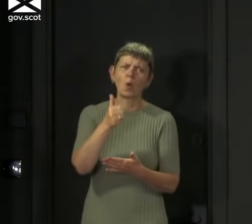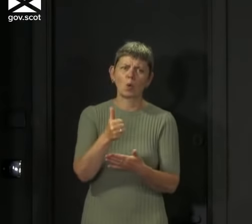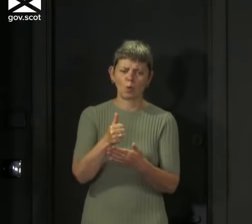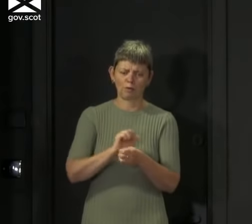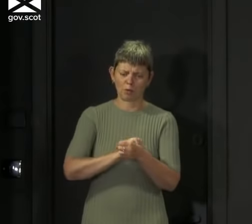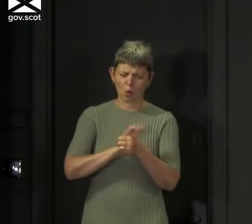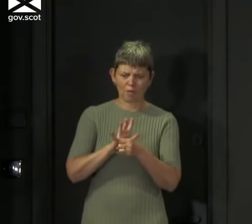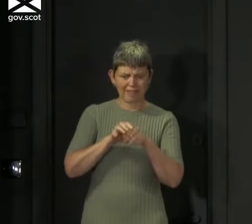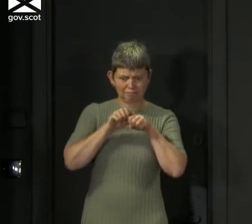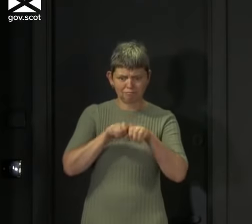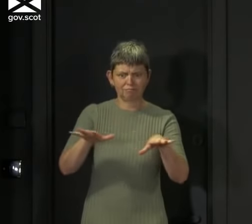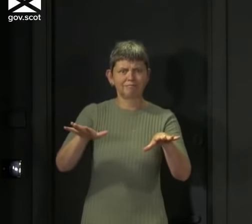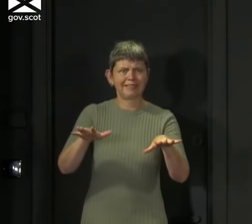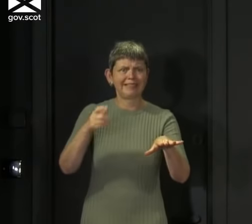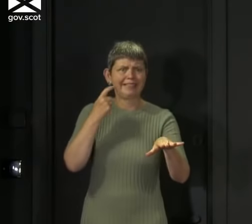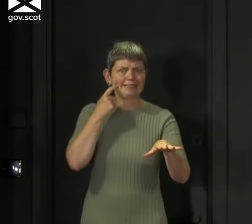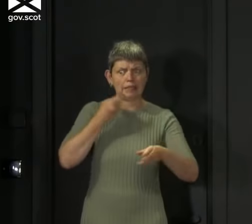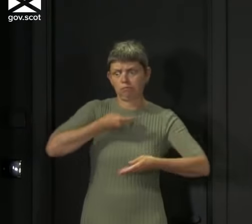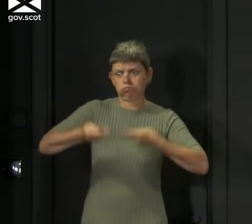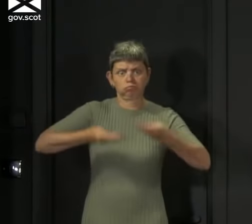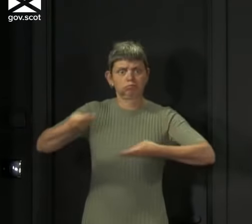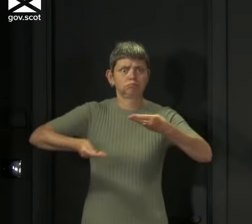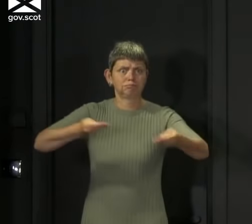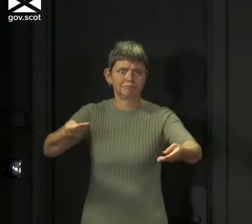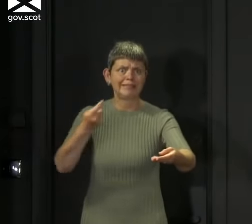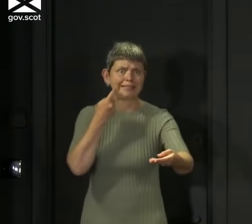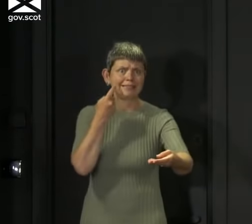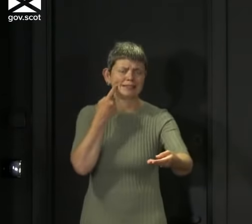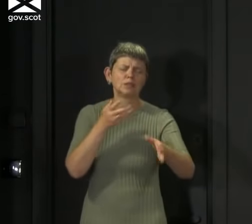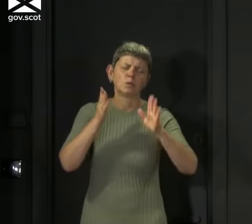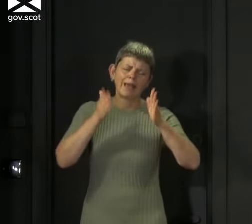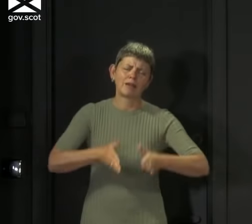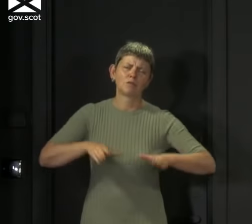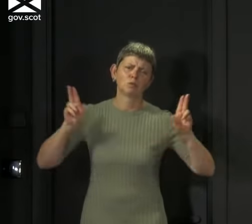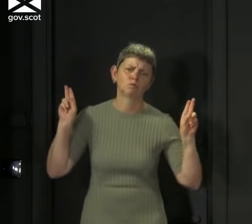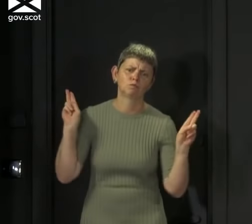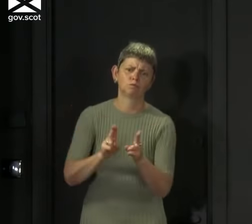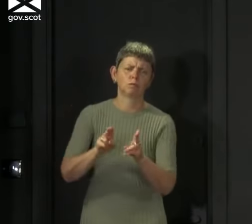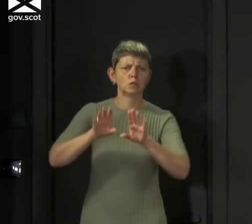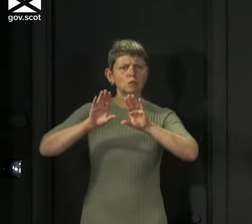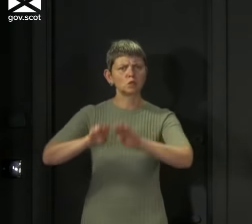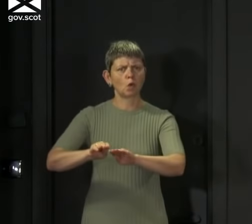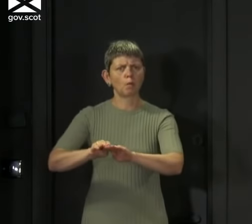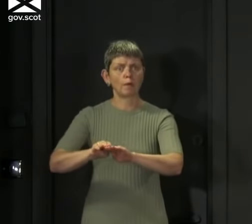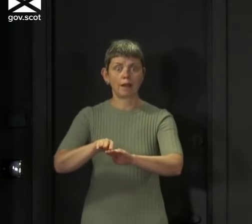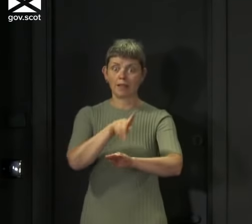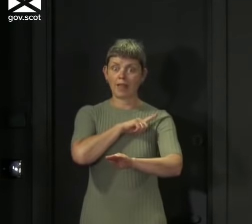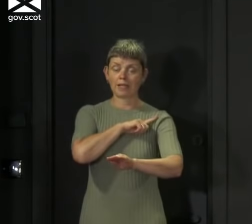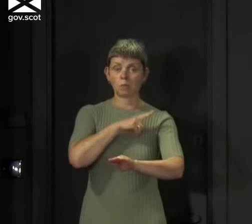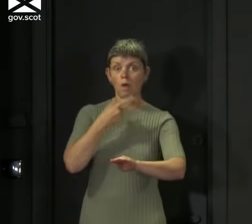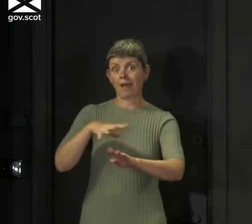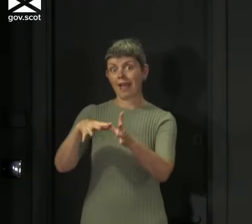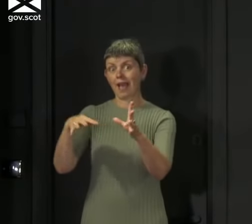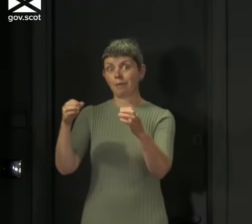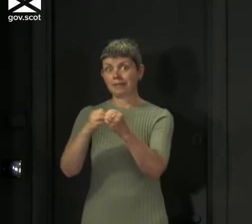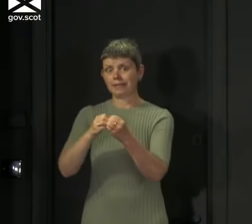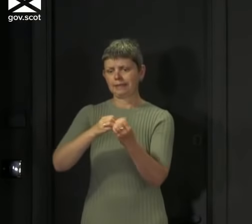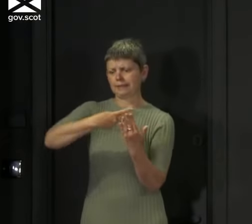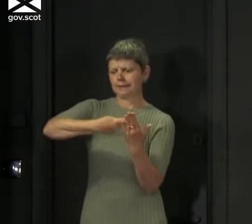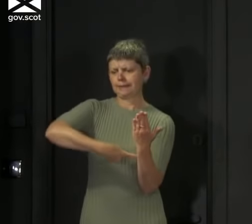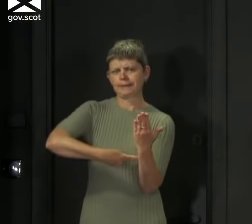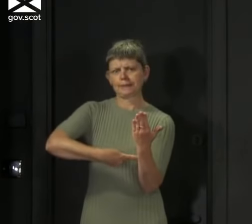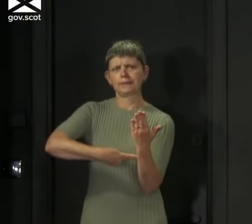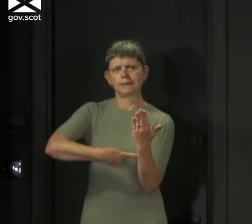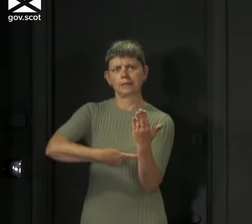so we do need to do everything we can to stop it in its tracks. That's why we've taken such strong action in Aberdeen. The new